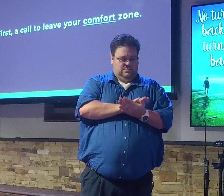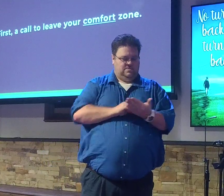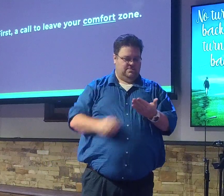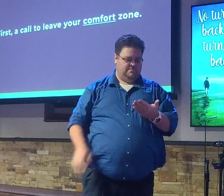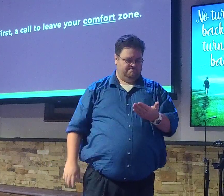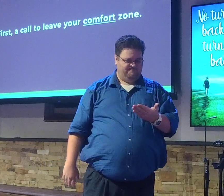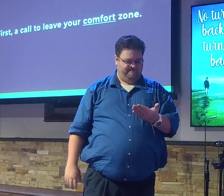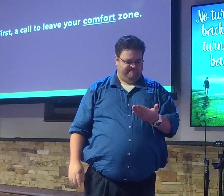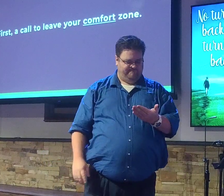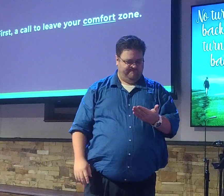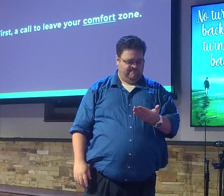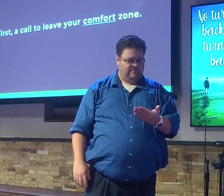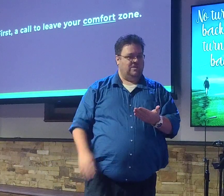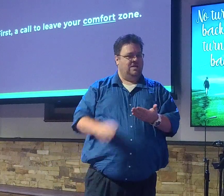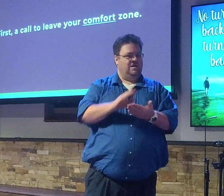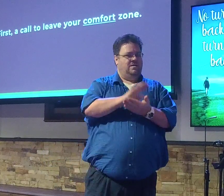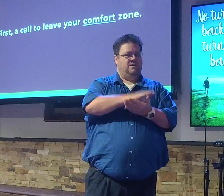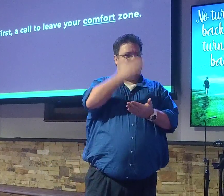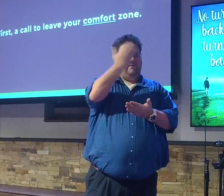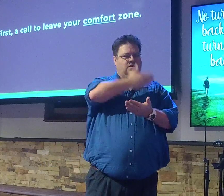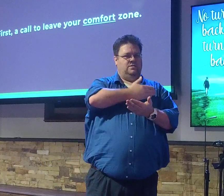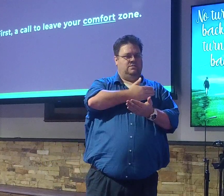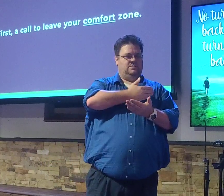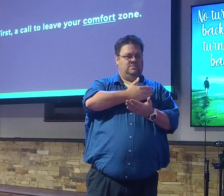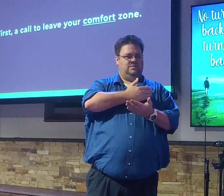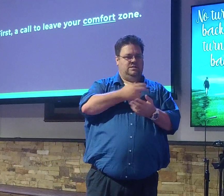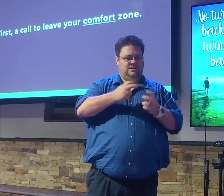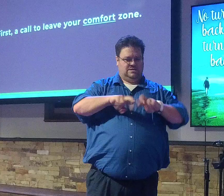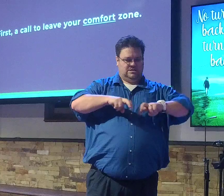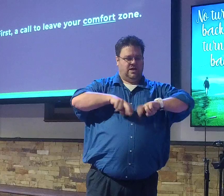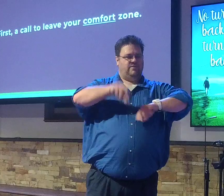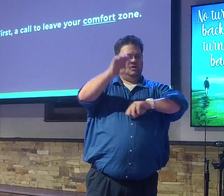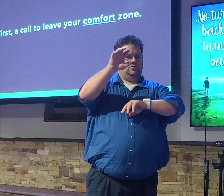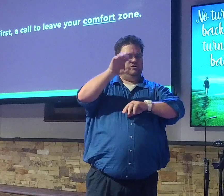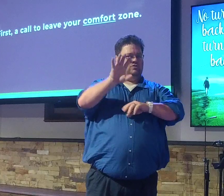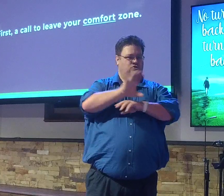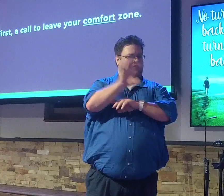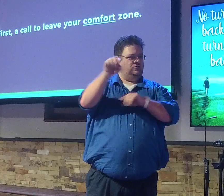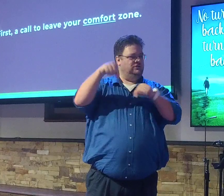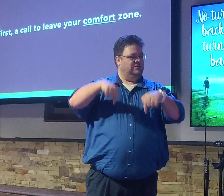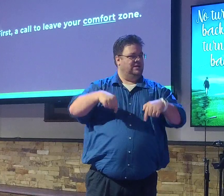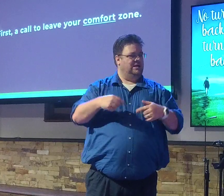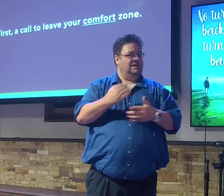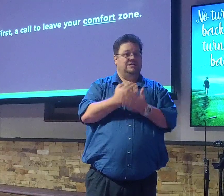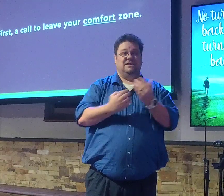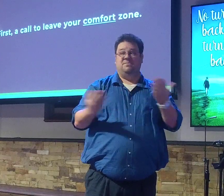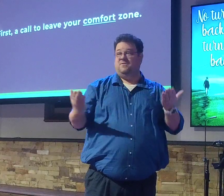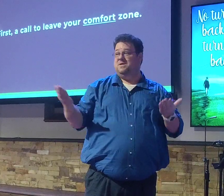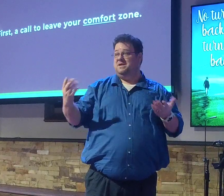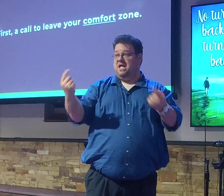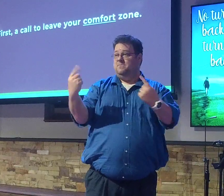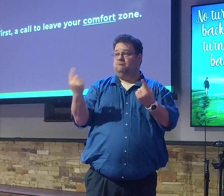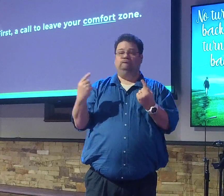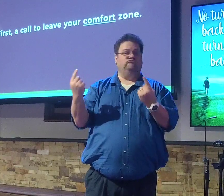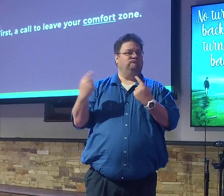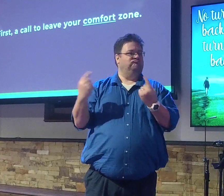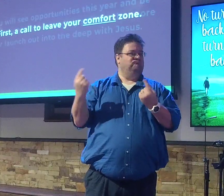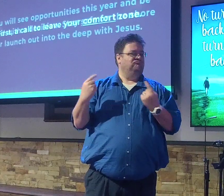And on the front, Discovering Crossroads. Some of you have been coming to the church a long time. Maybe you've been coming